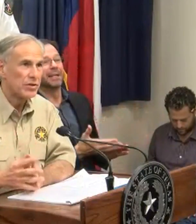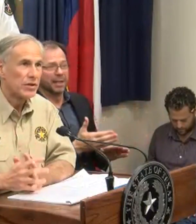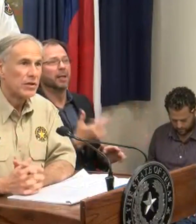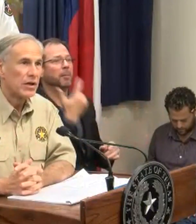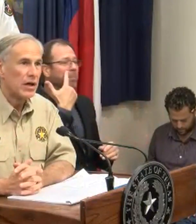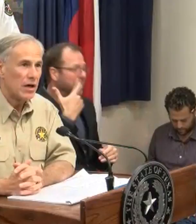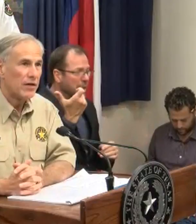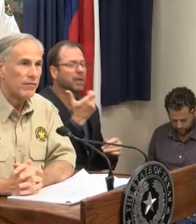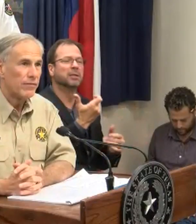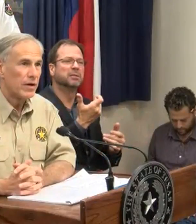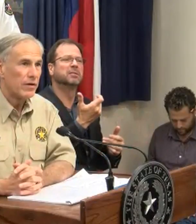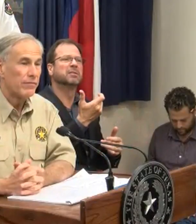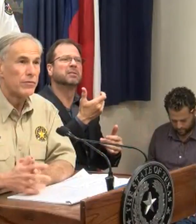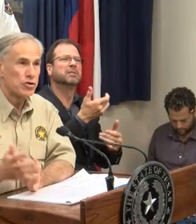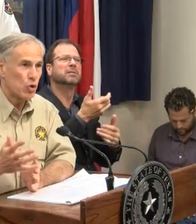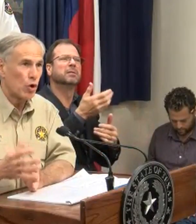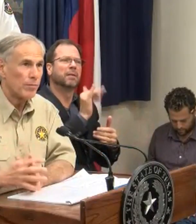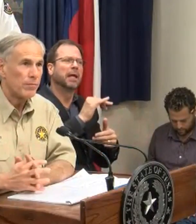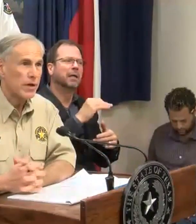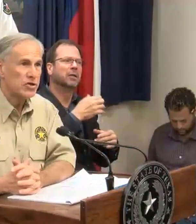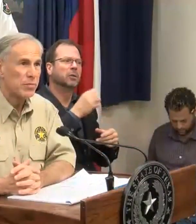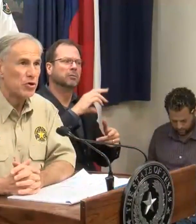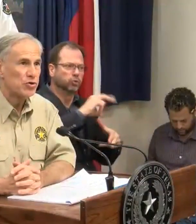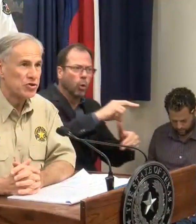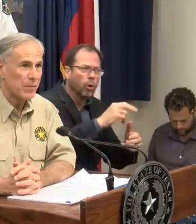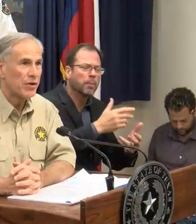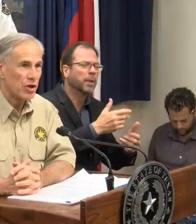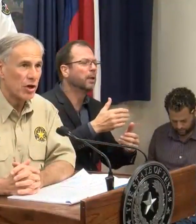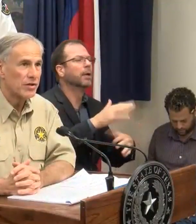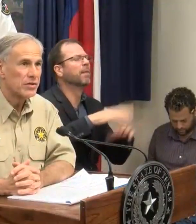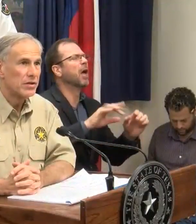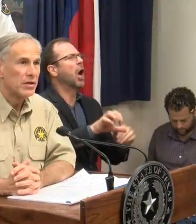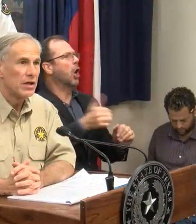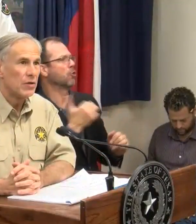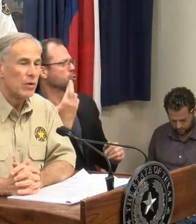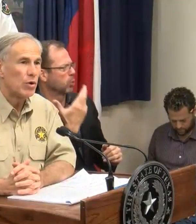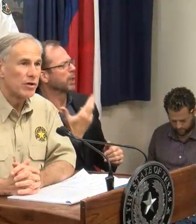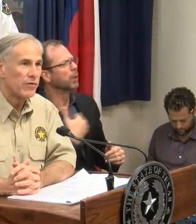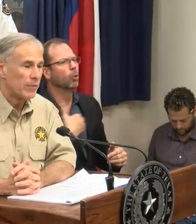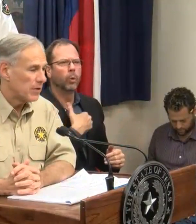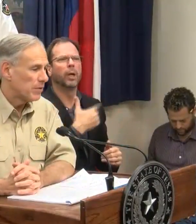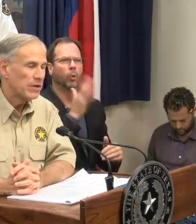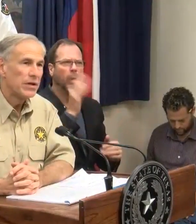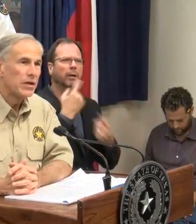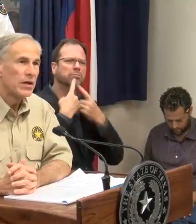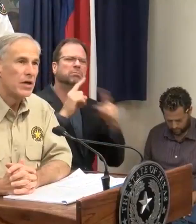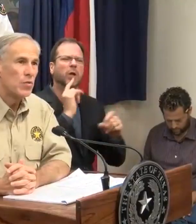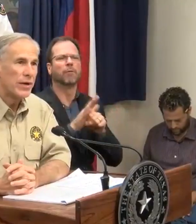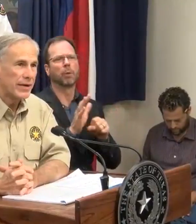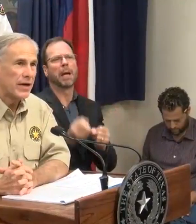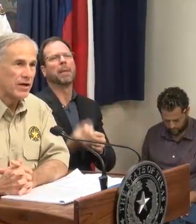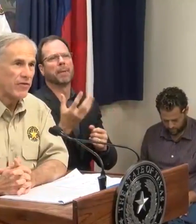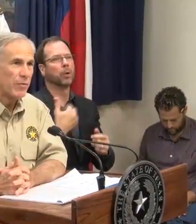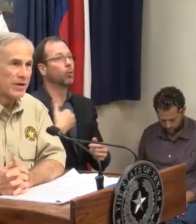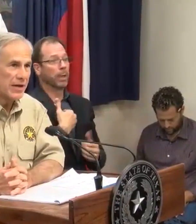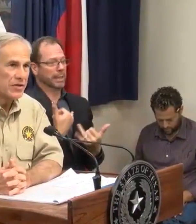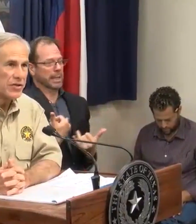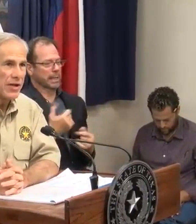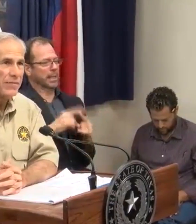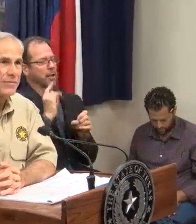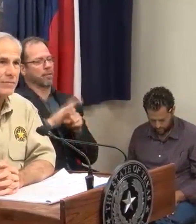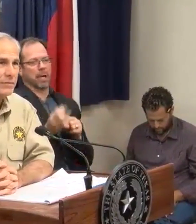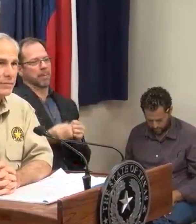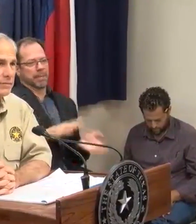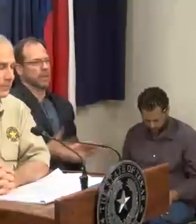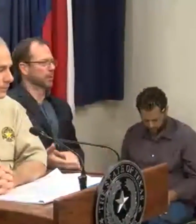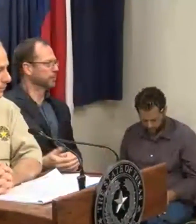result of the storm as opposed to some other cause, we will confirm it, but we cannot confirm it at this